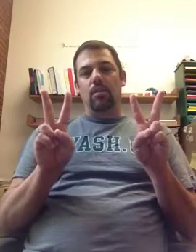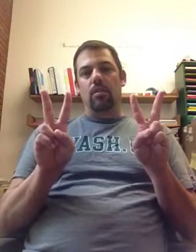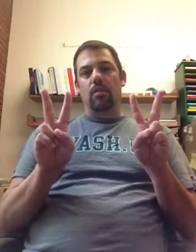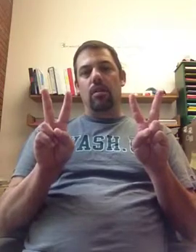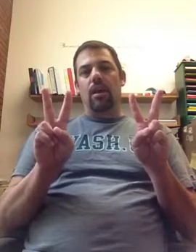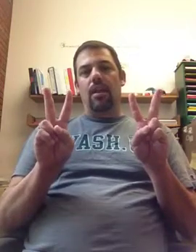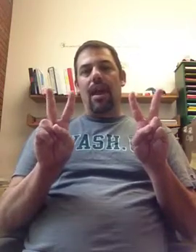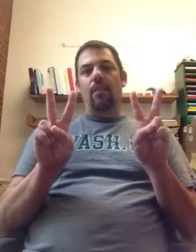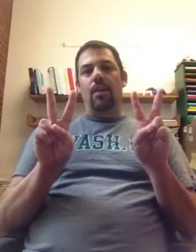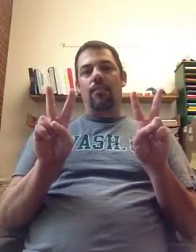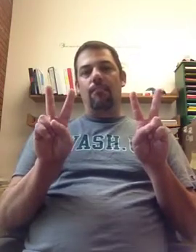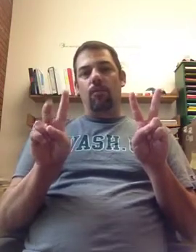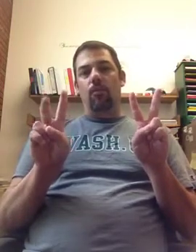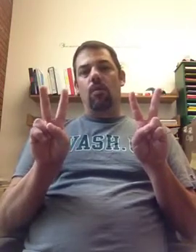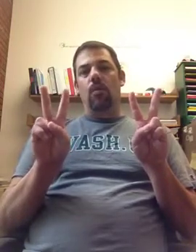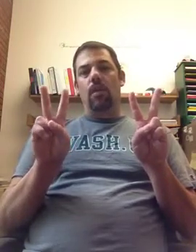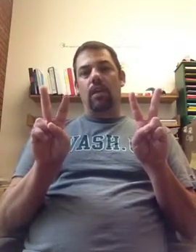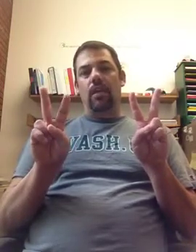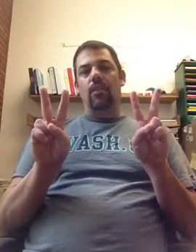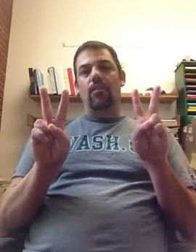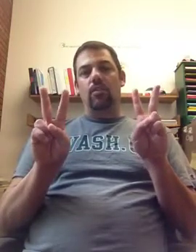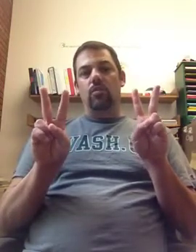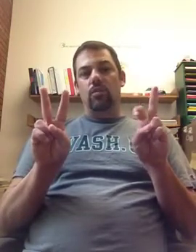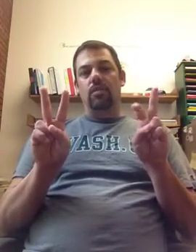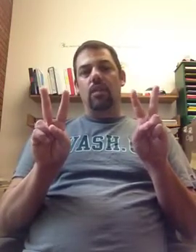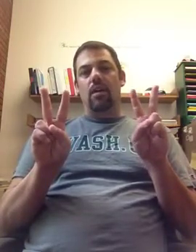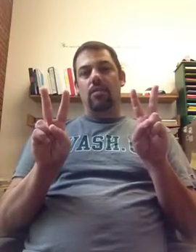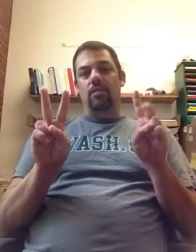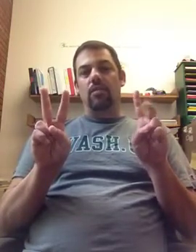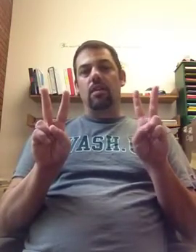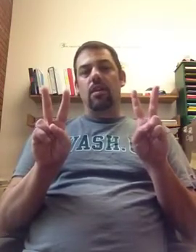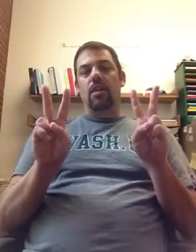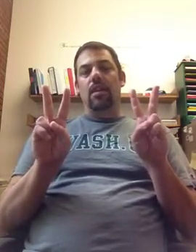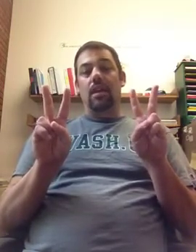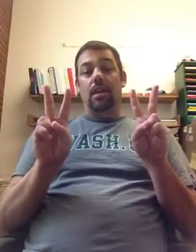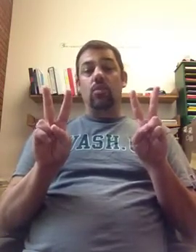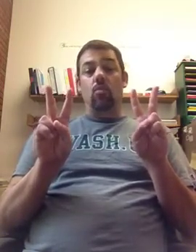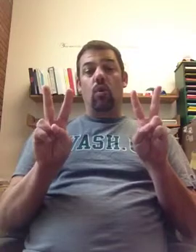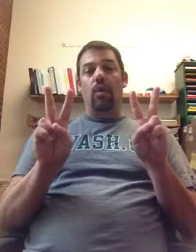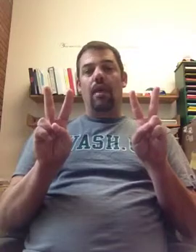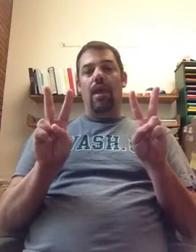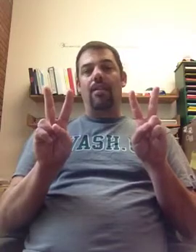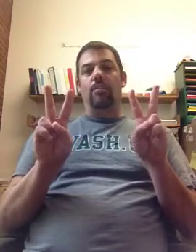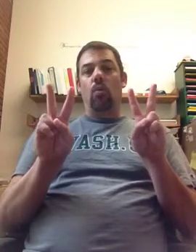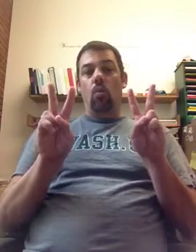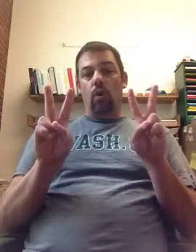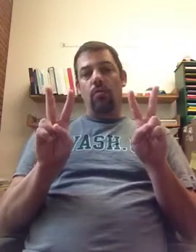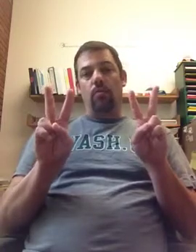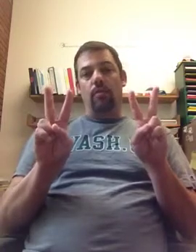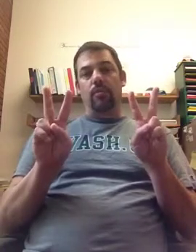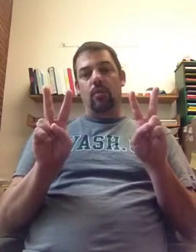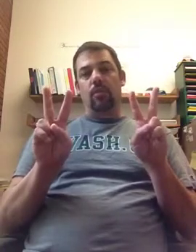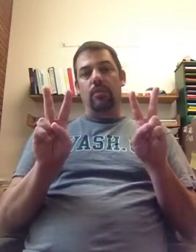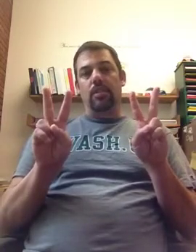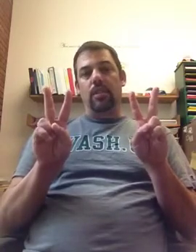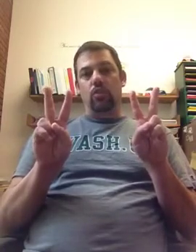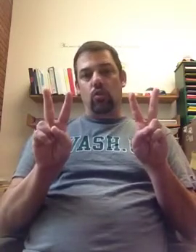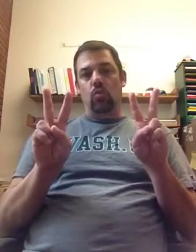And now we get four individual cells. Each one has one chromosome instead of two.